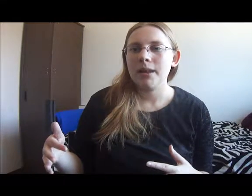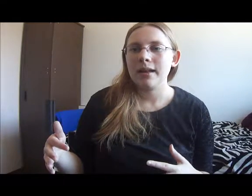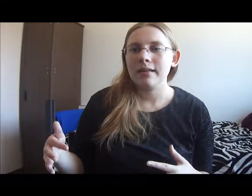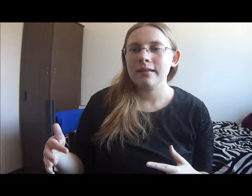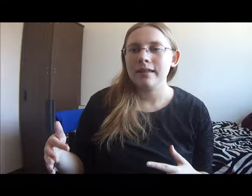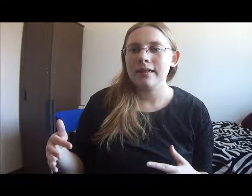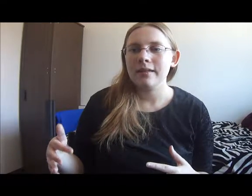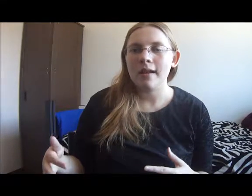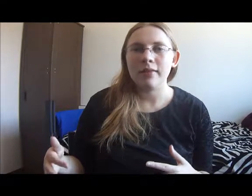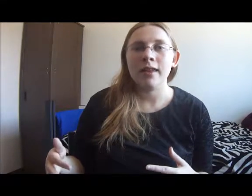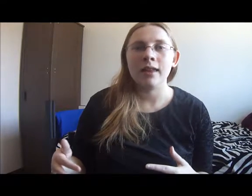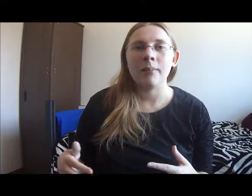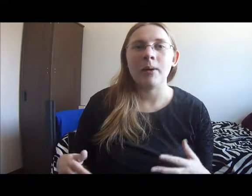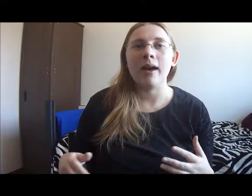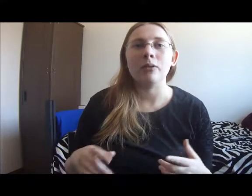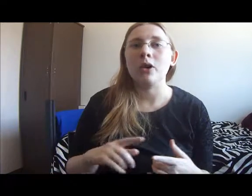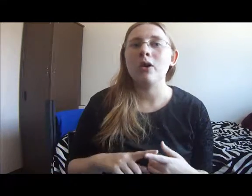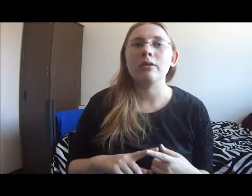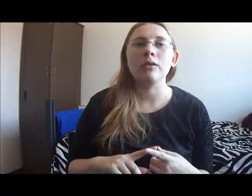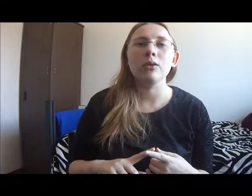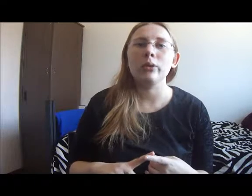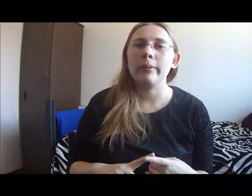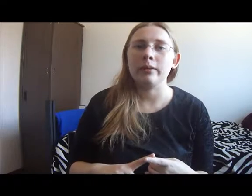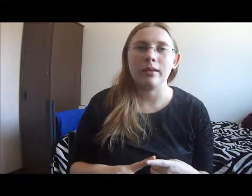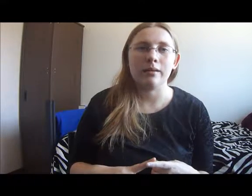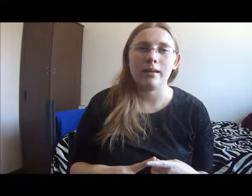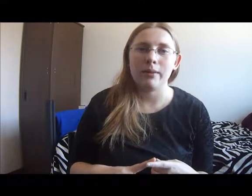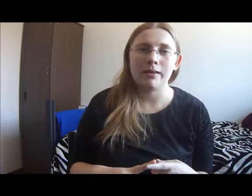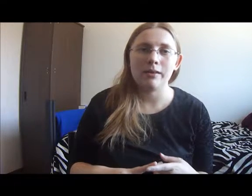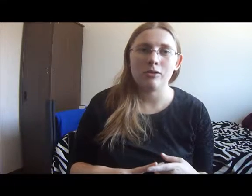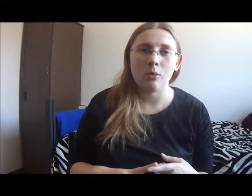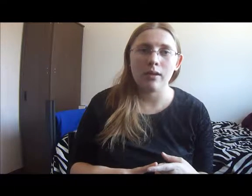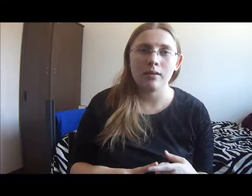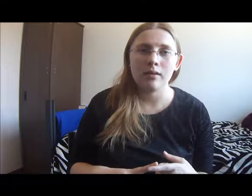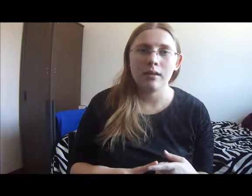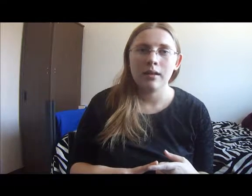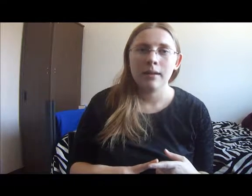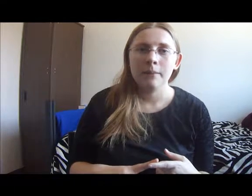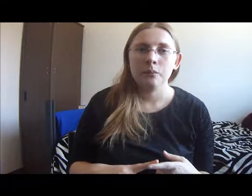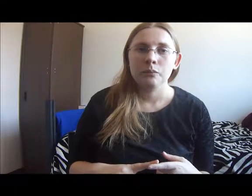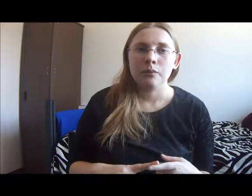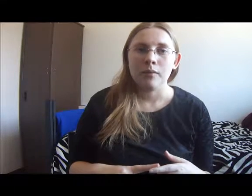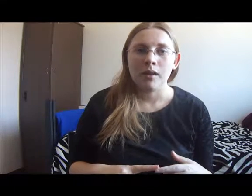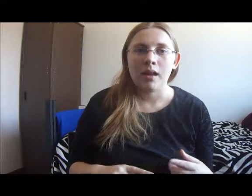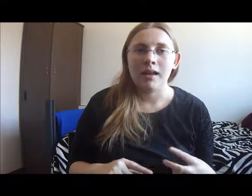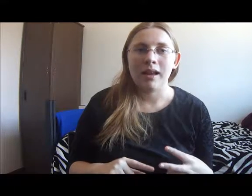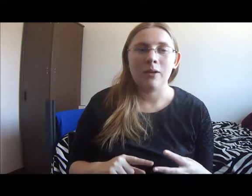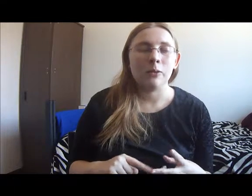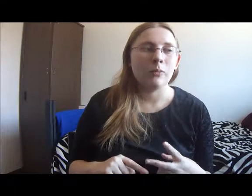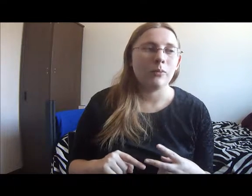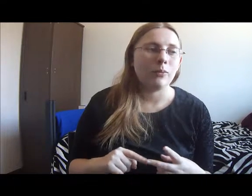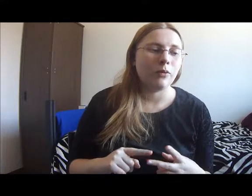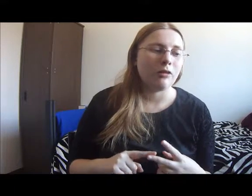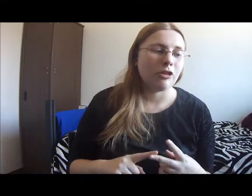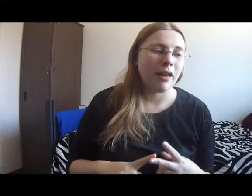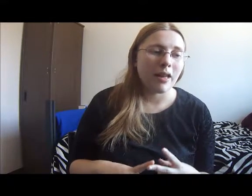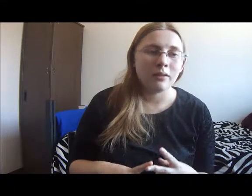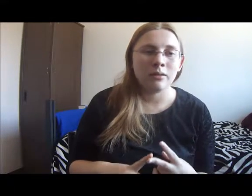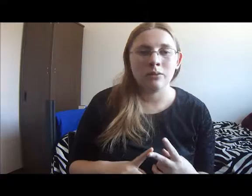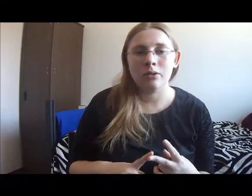Because he's not thinking about how Tonks knew about this and made this choice. And how a child who